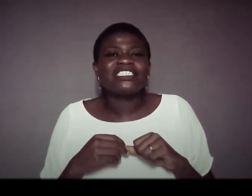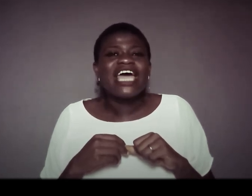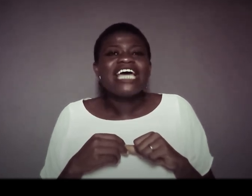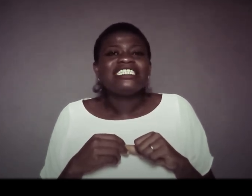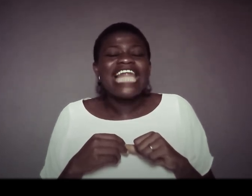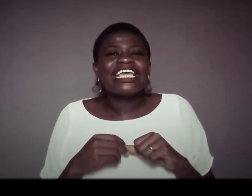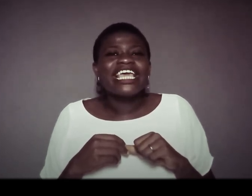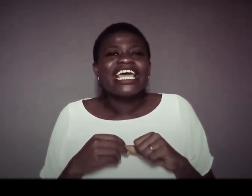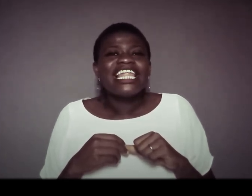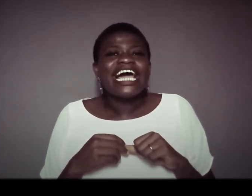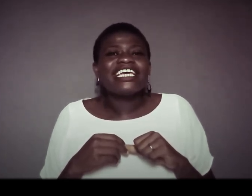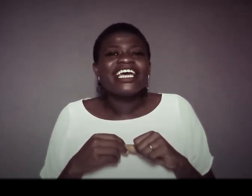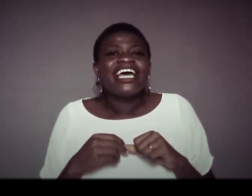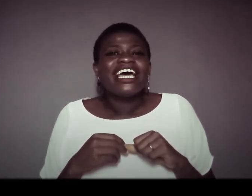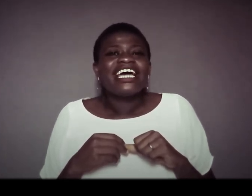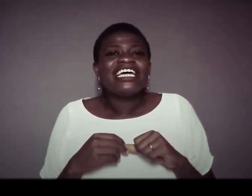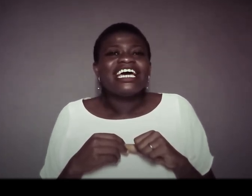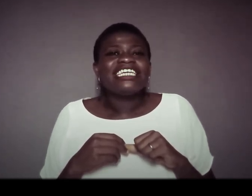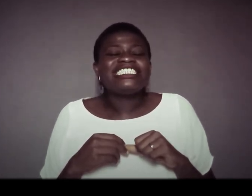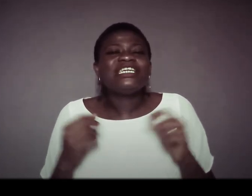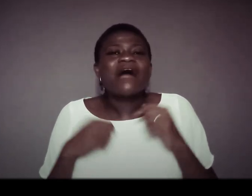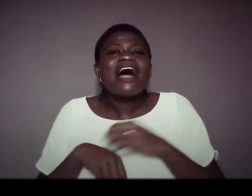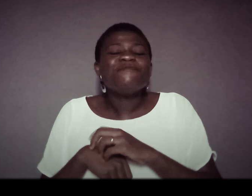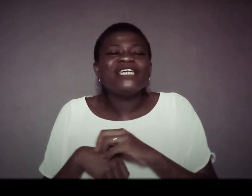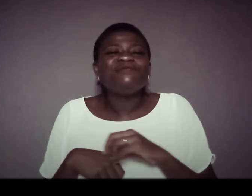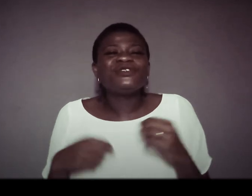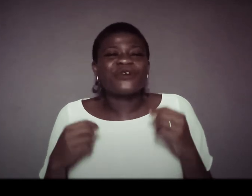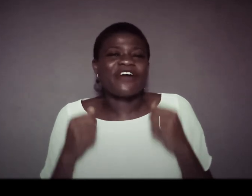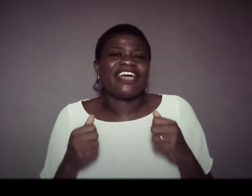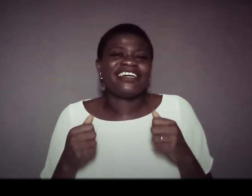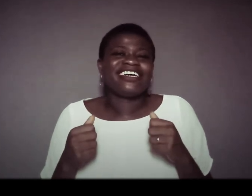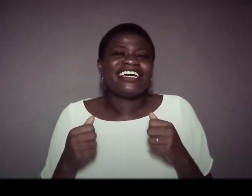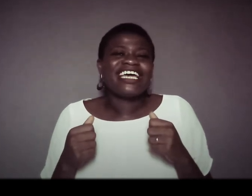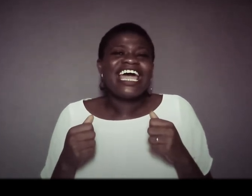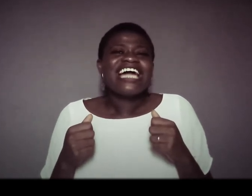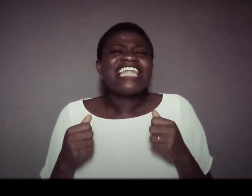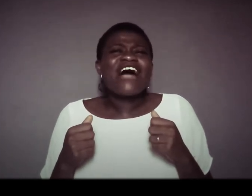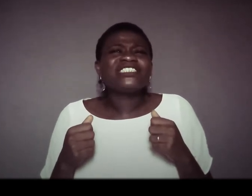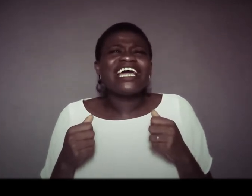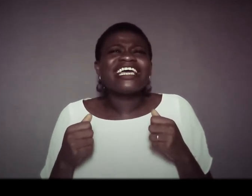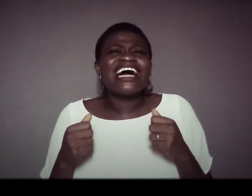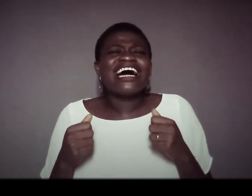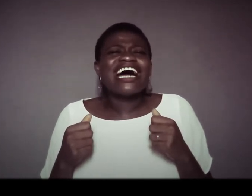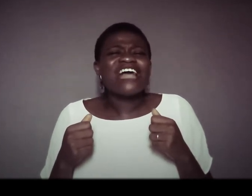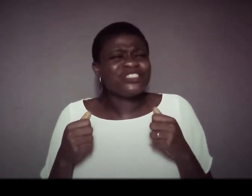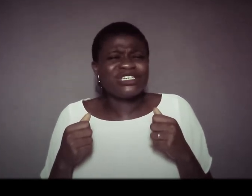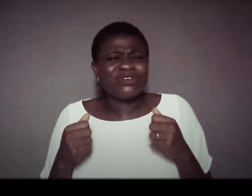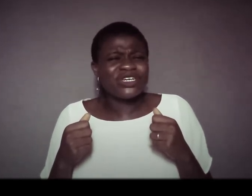like like chili man made me to cry i was like are you serious